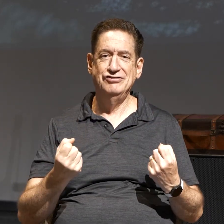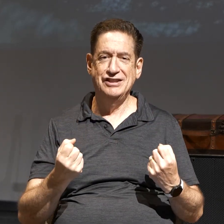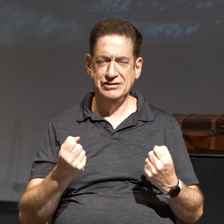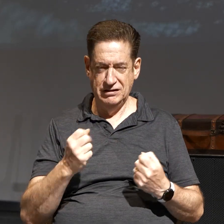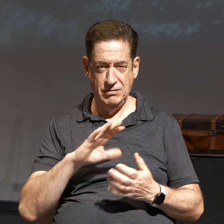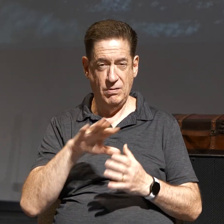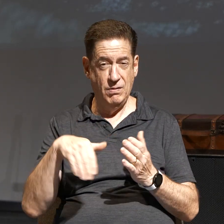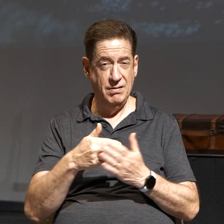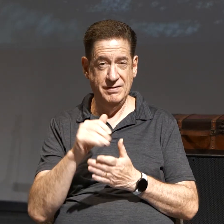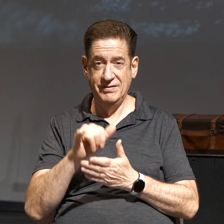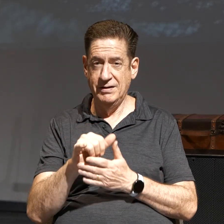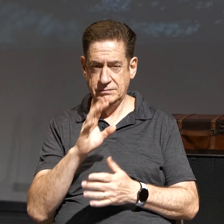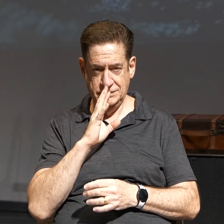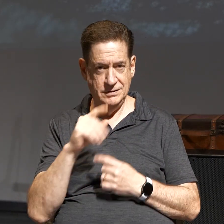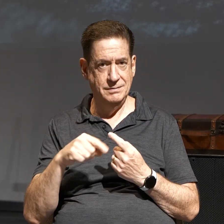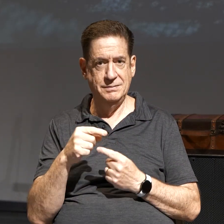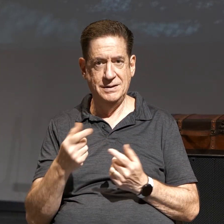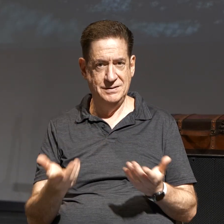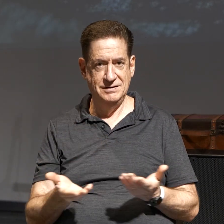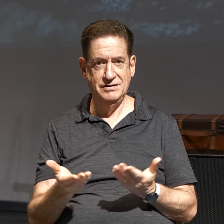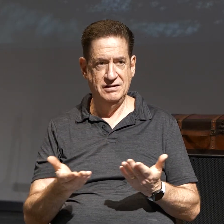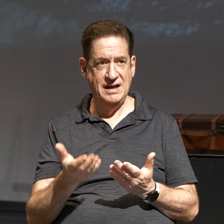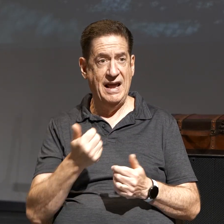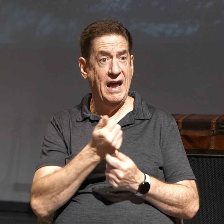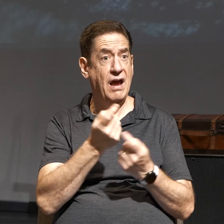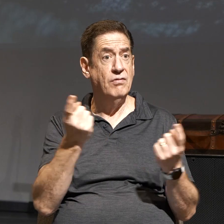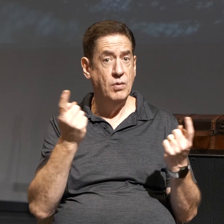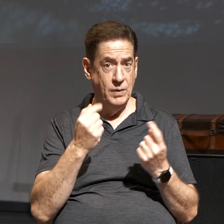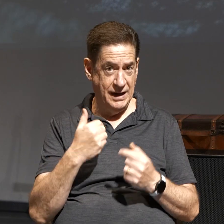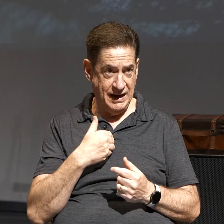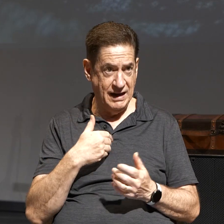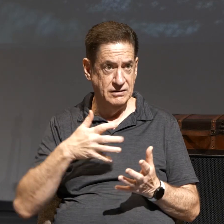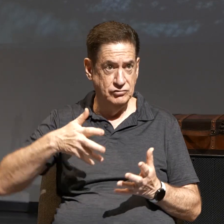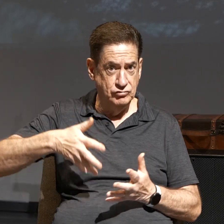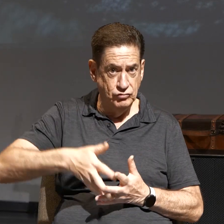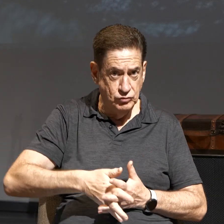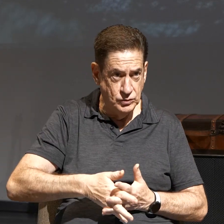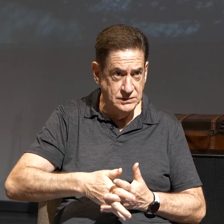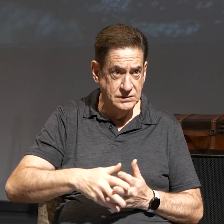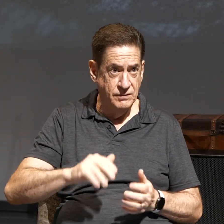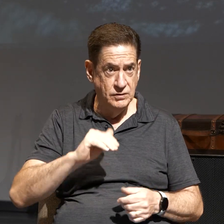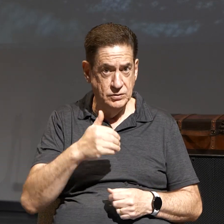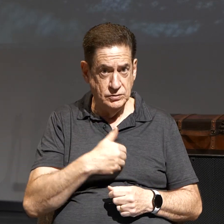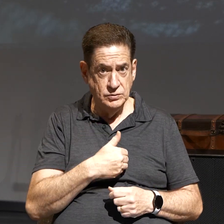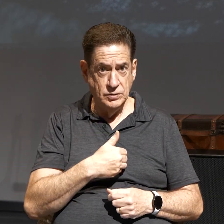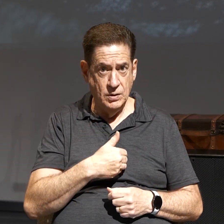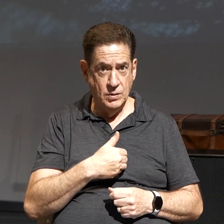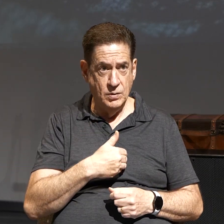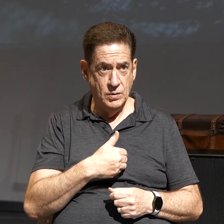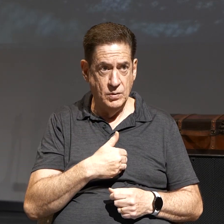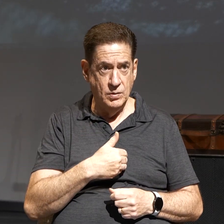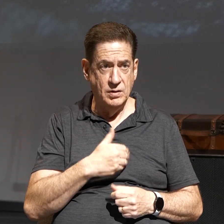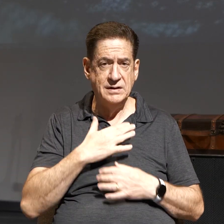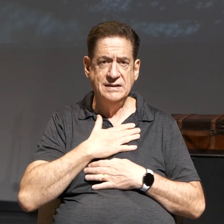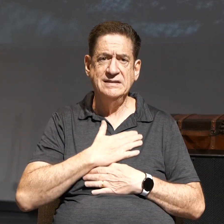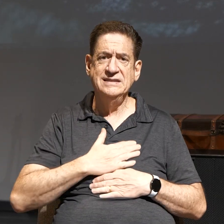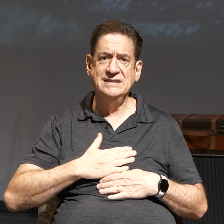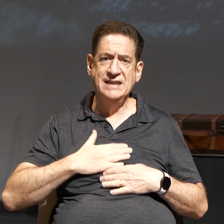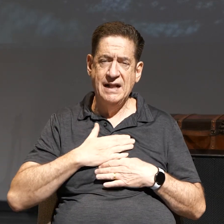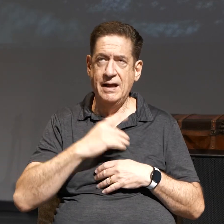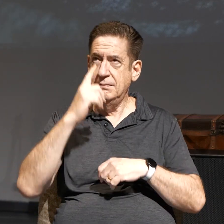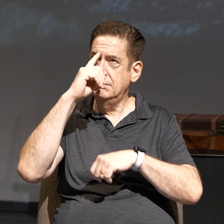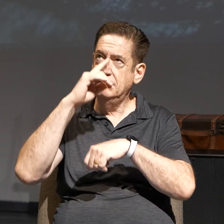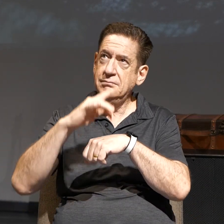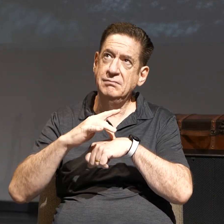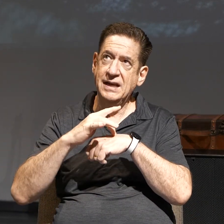talking about here. Everyone has the roots of their soul. They're delighting and meditating on